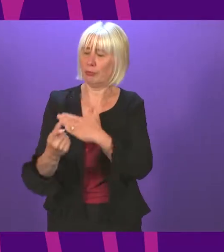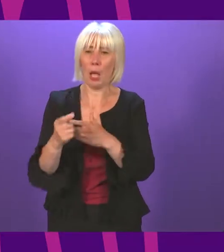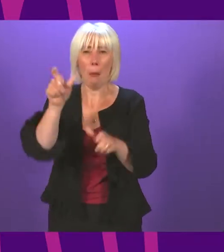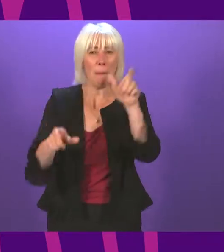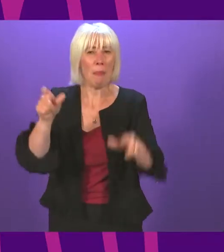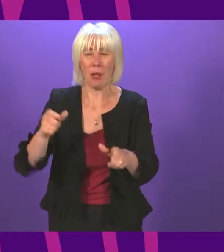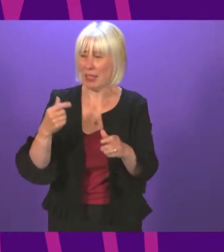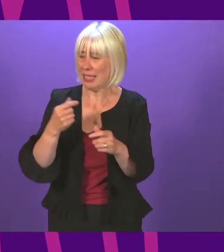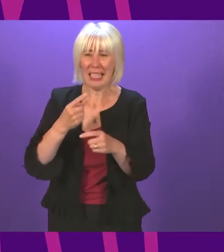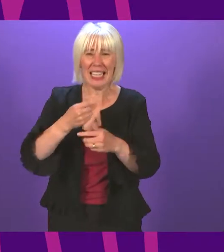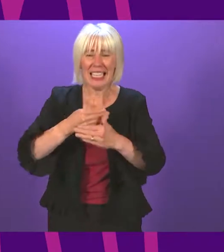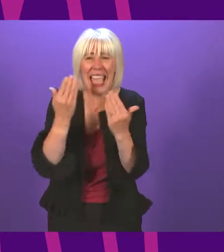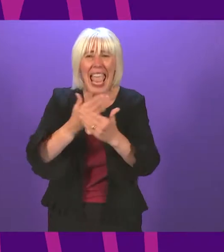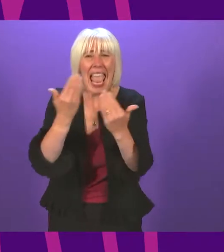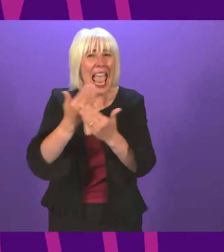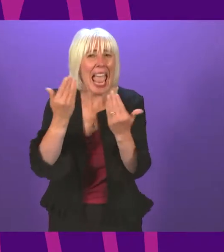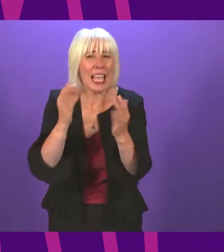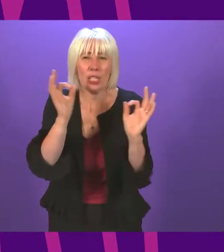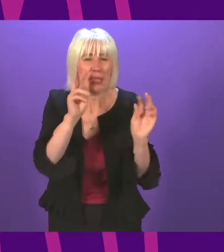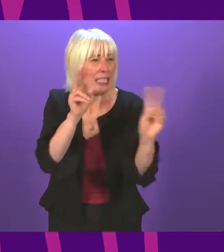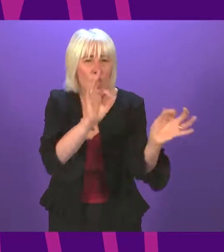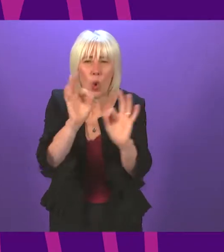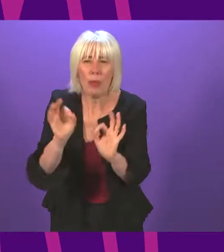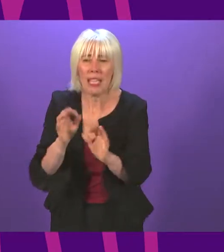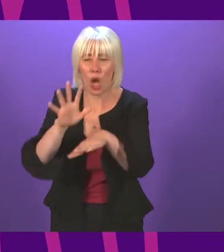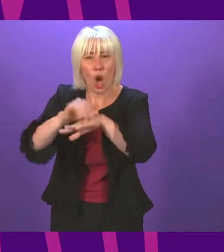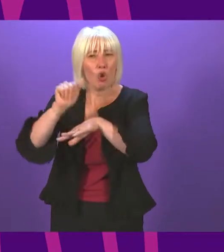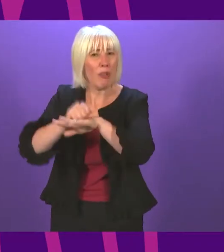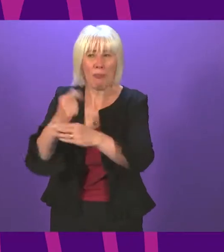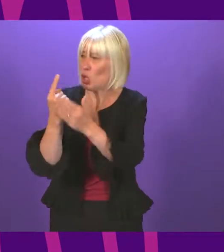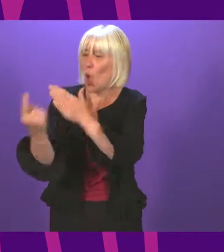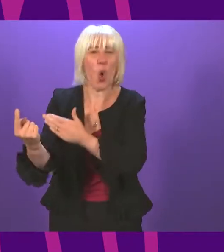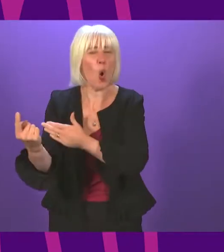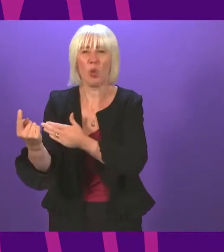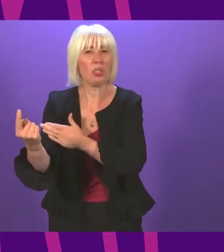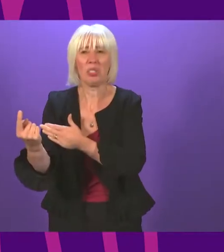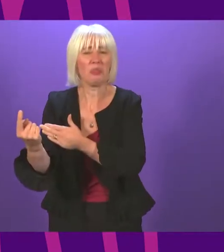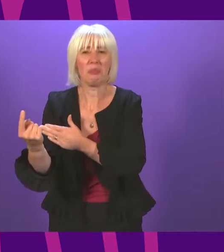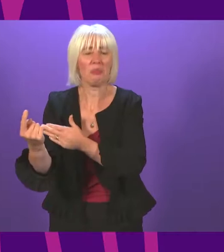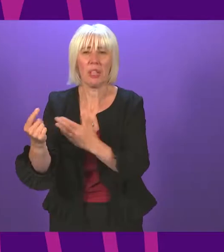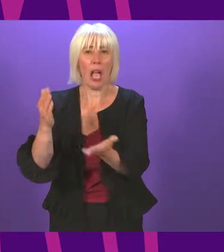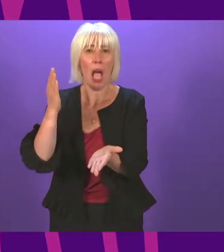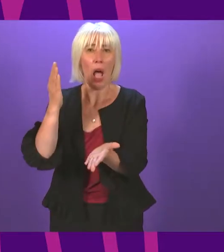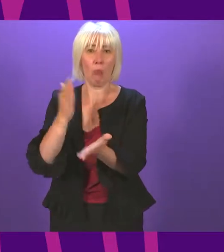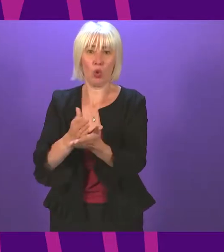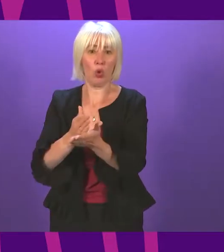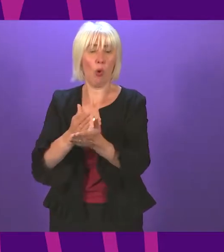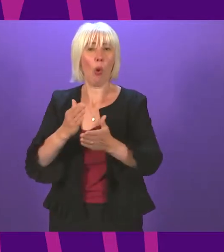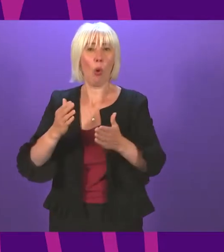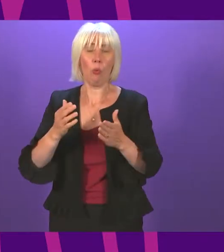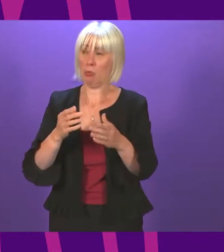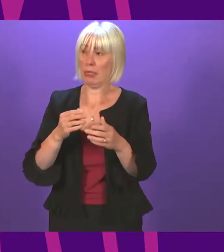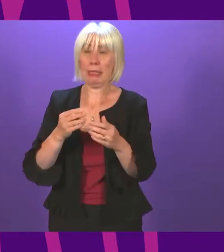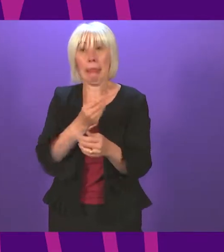without human contact, would spend Christmas alone. I know many actually who saw more of those they cared about when they were